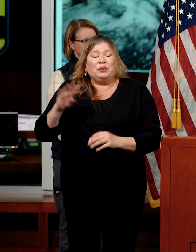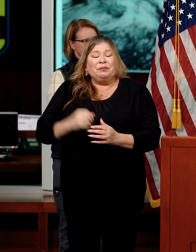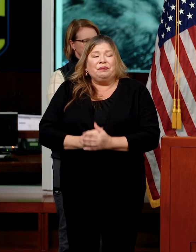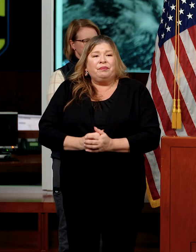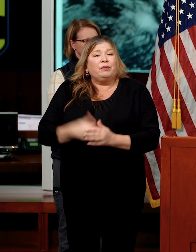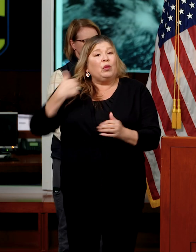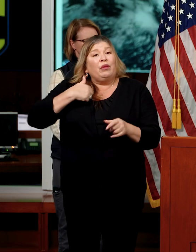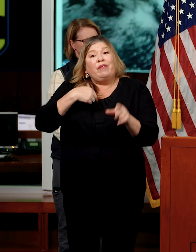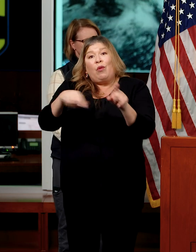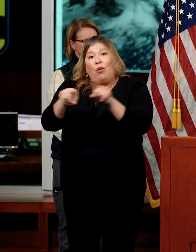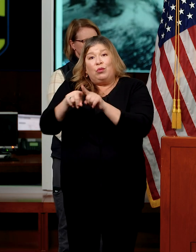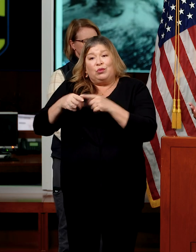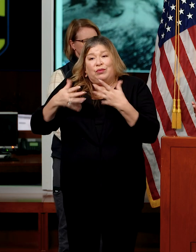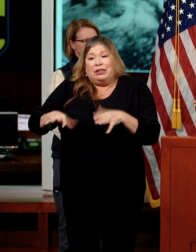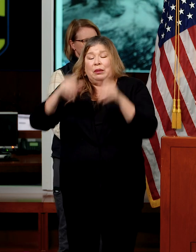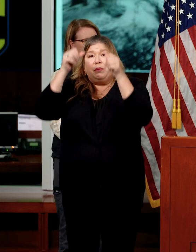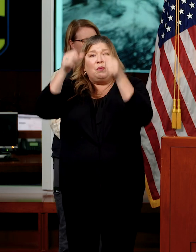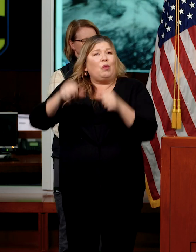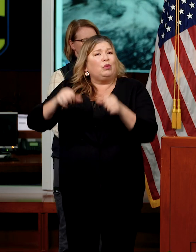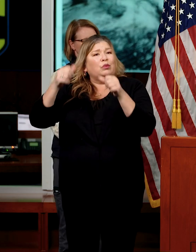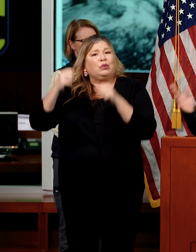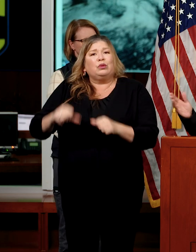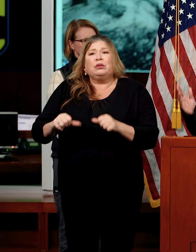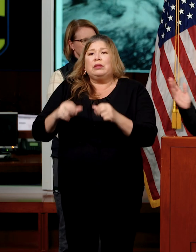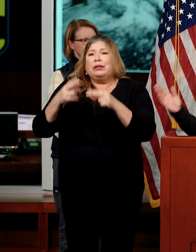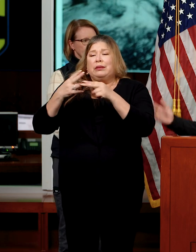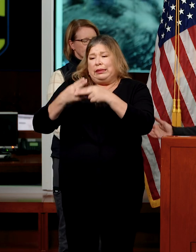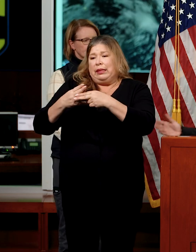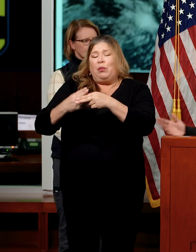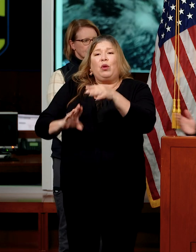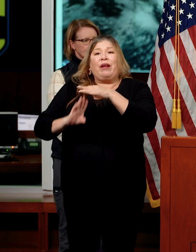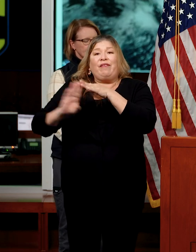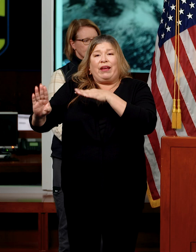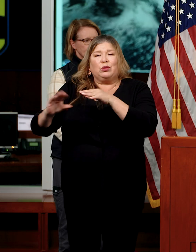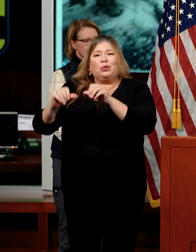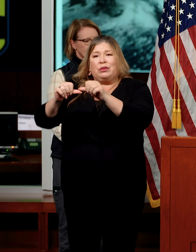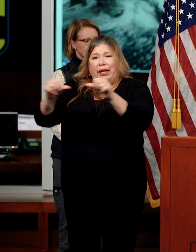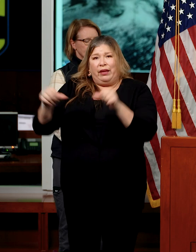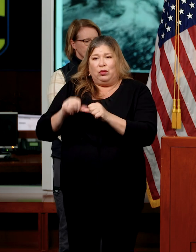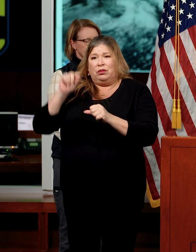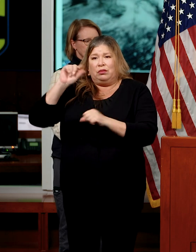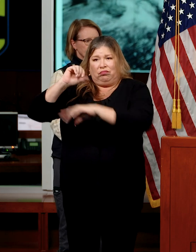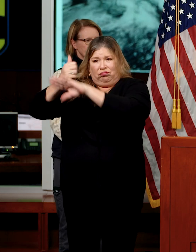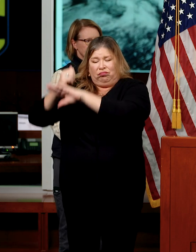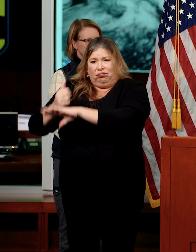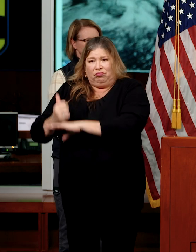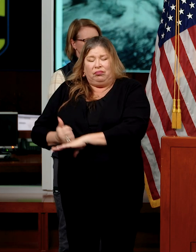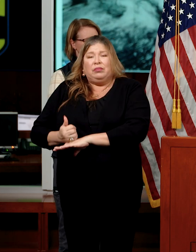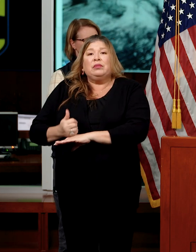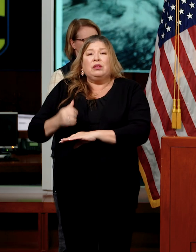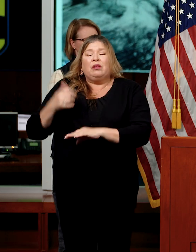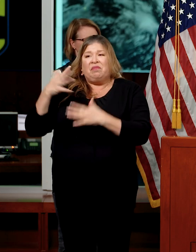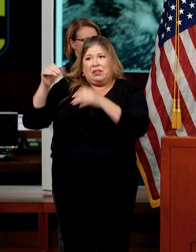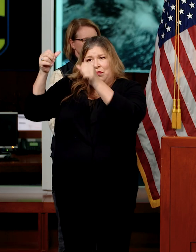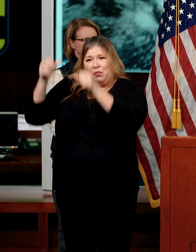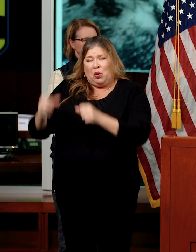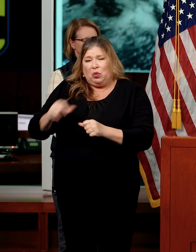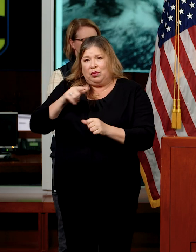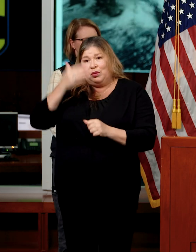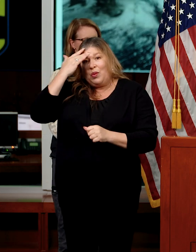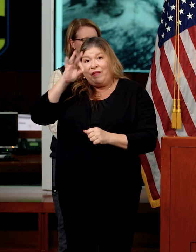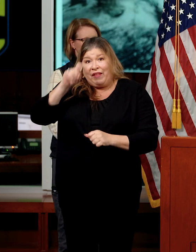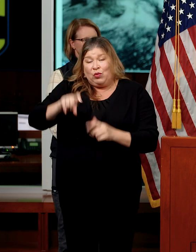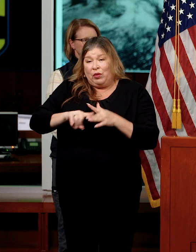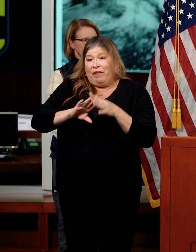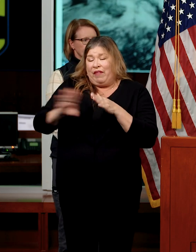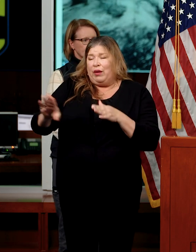We have also posted temporary evacuation locations of any of those who have had to evacuate, and that's available at